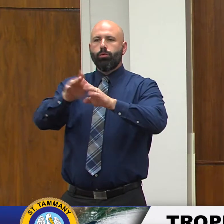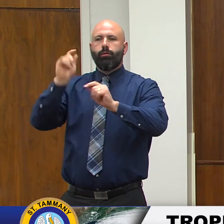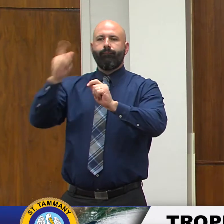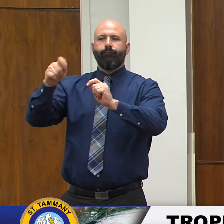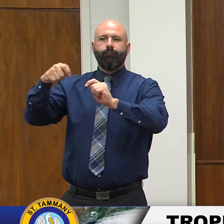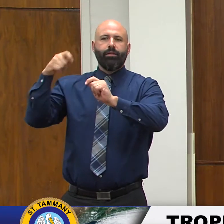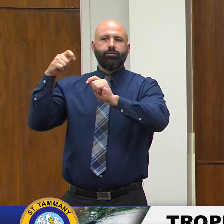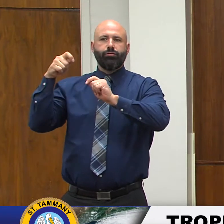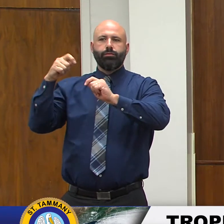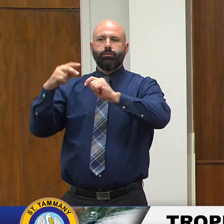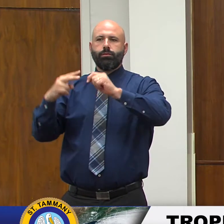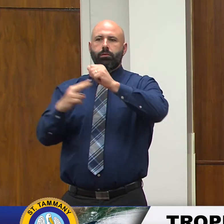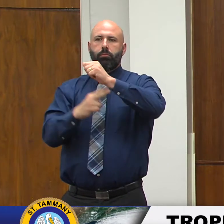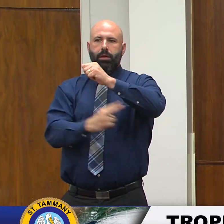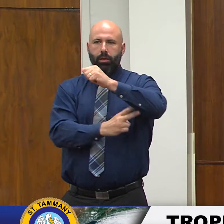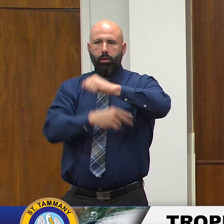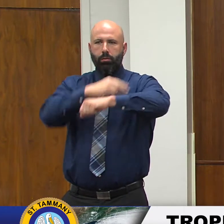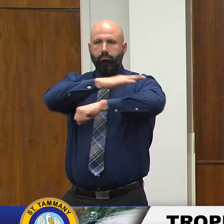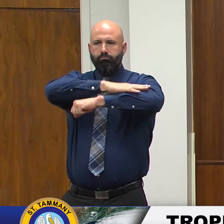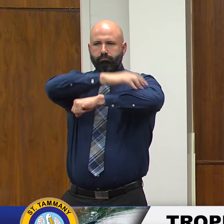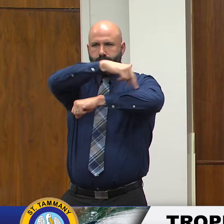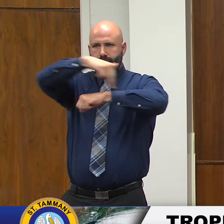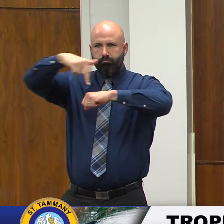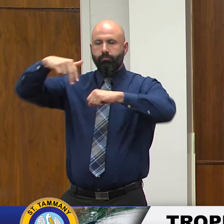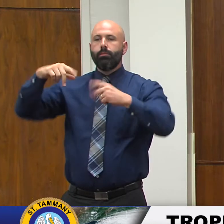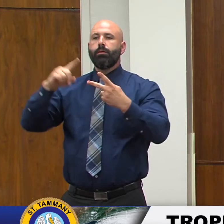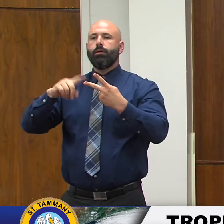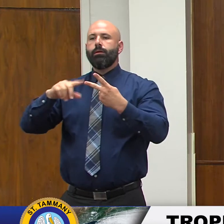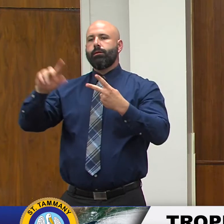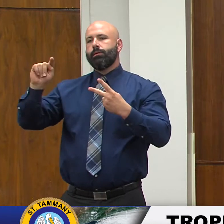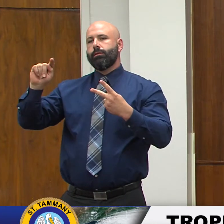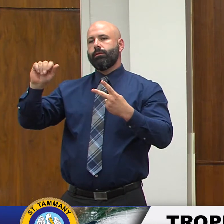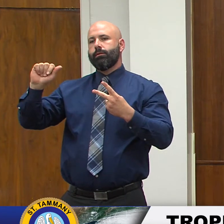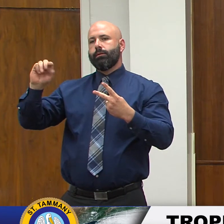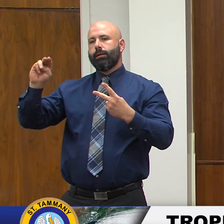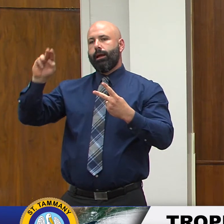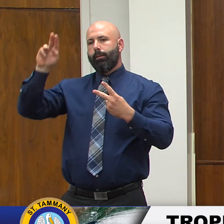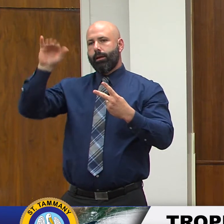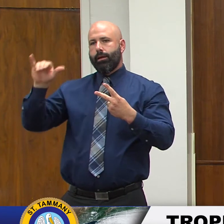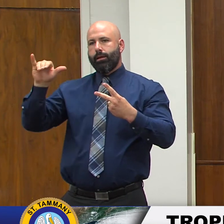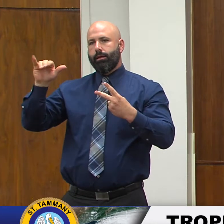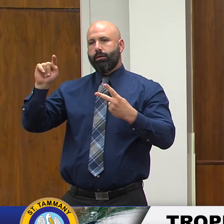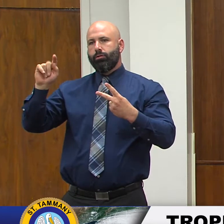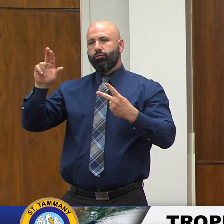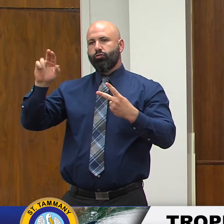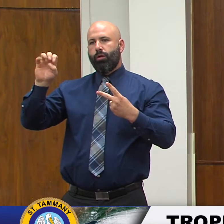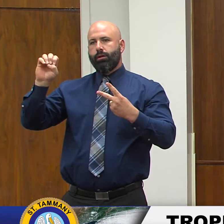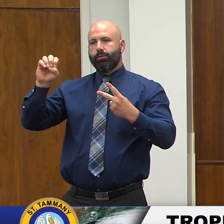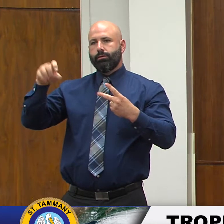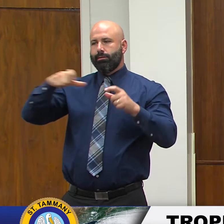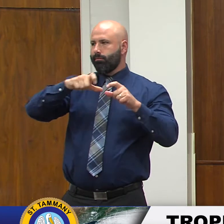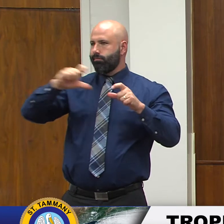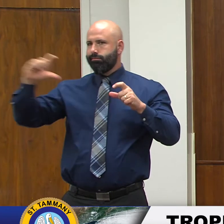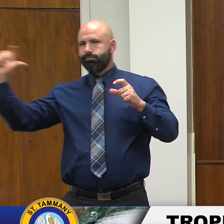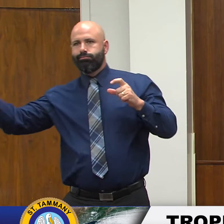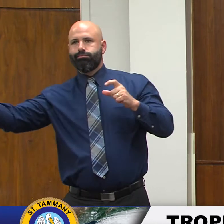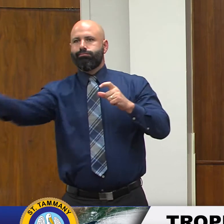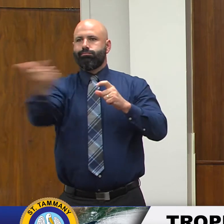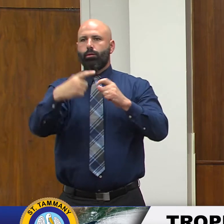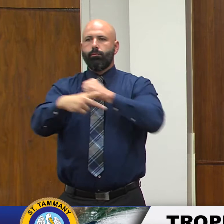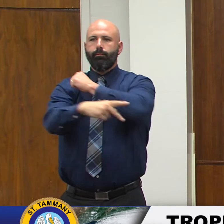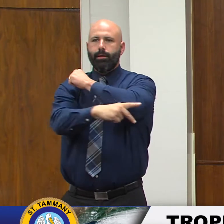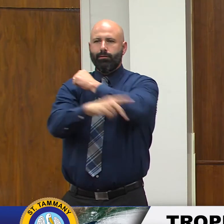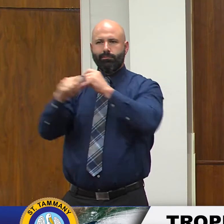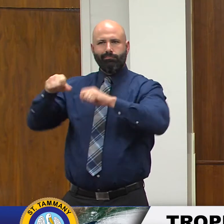Trace so that our citizens can take preparations this